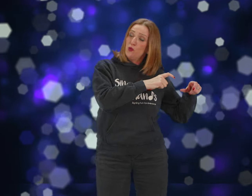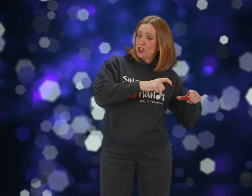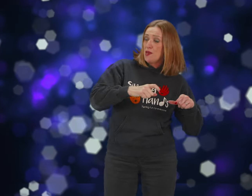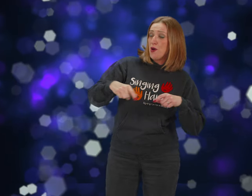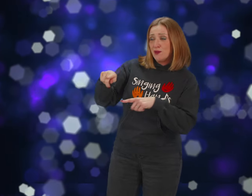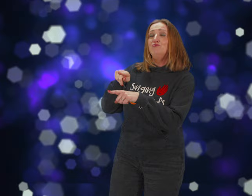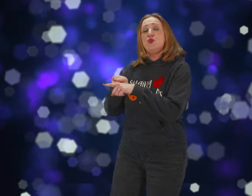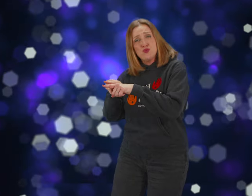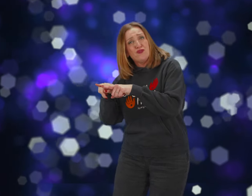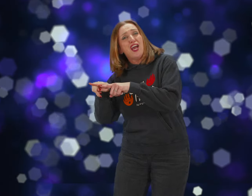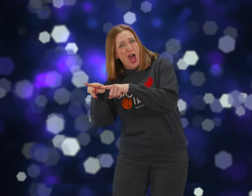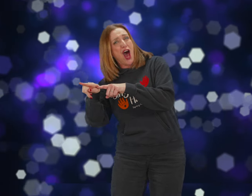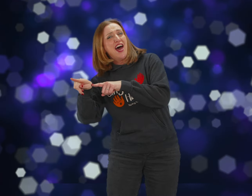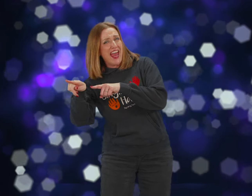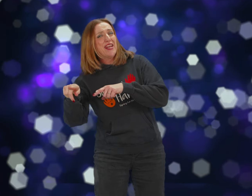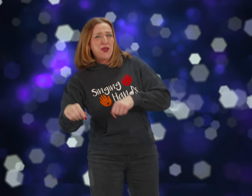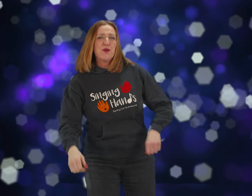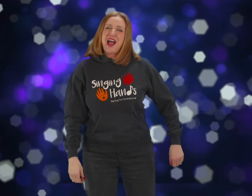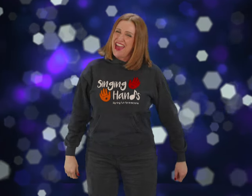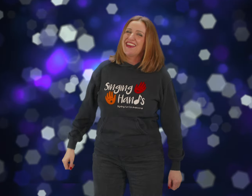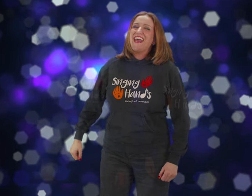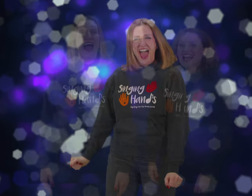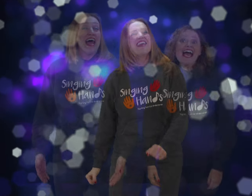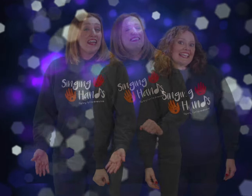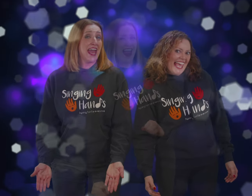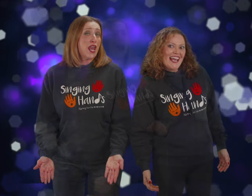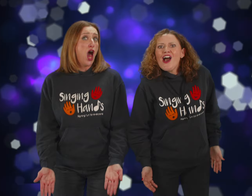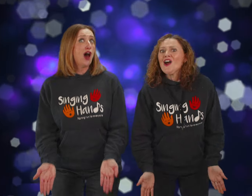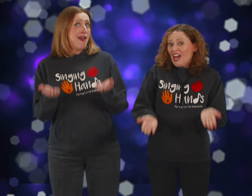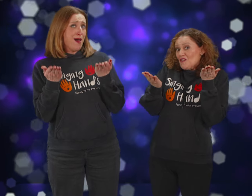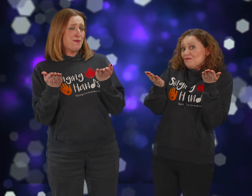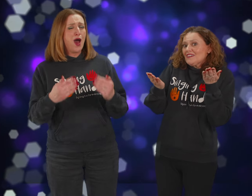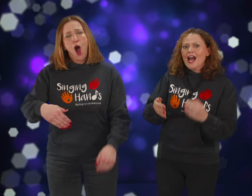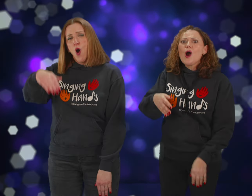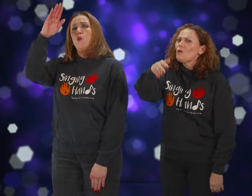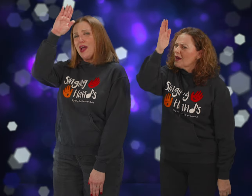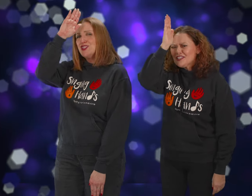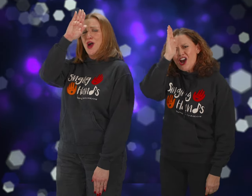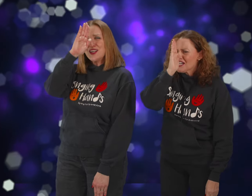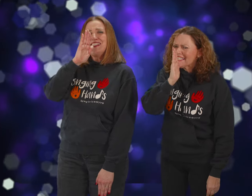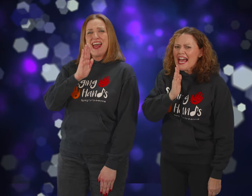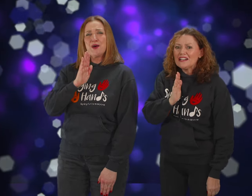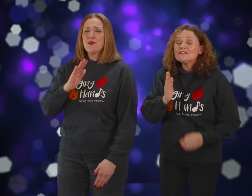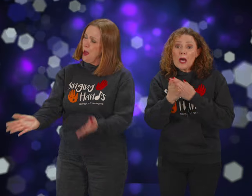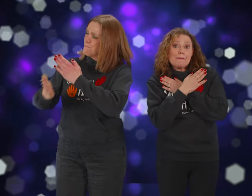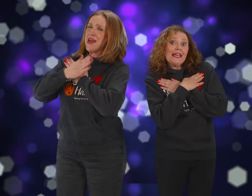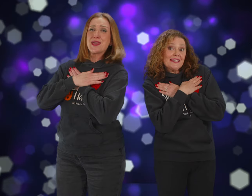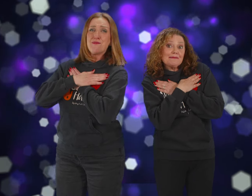We'll keep on moving on anyway. Get on up when you're down, baby.